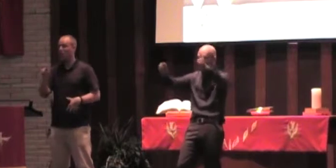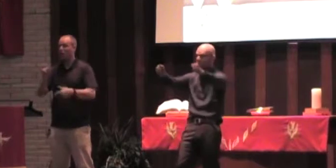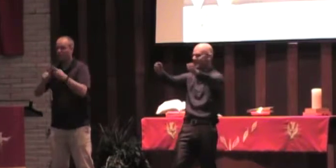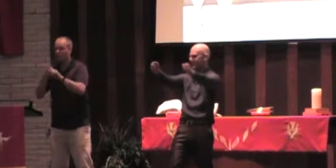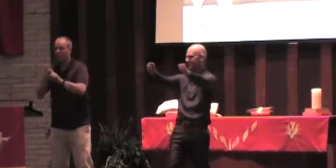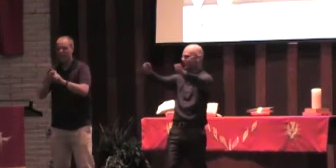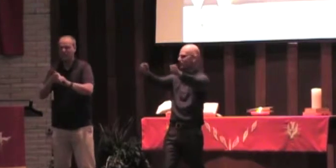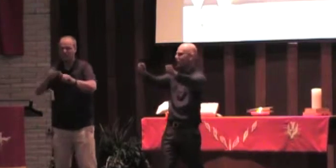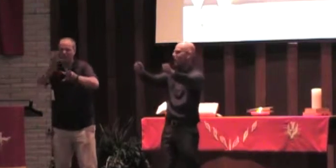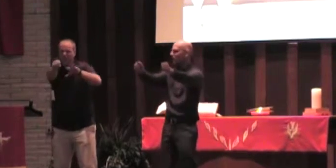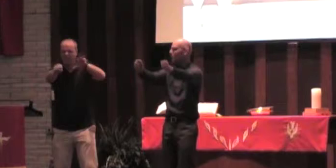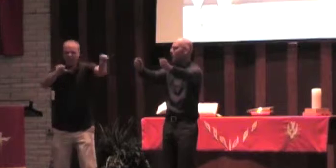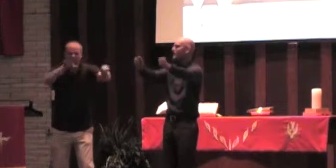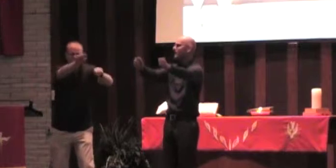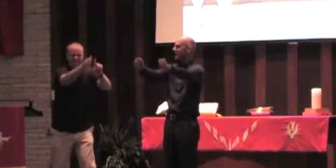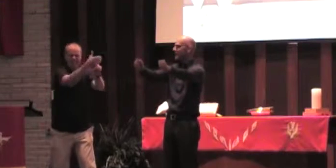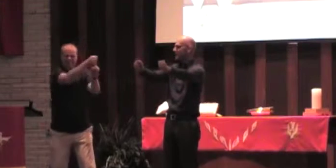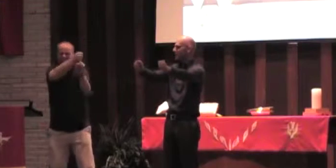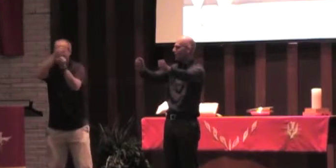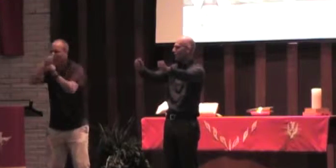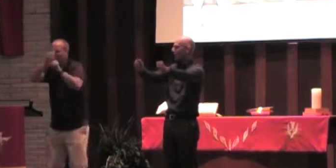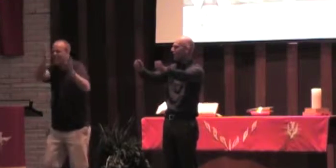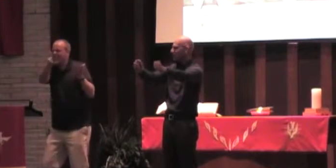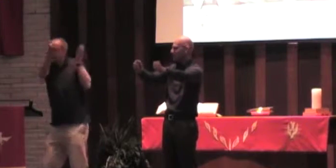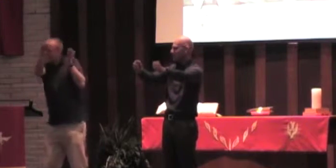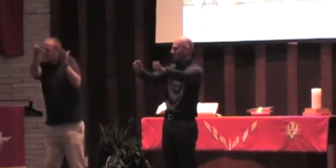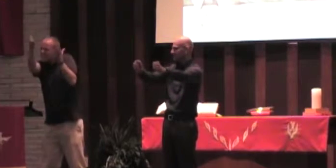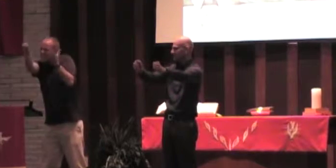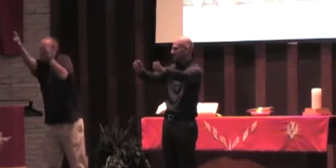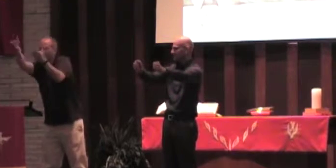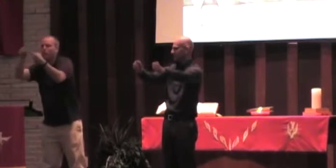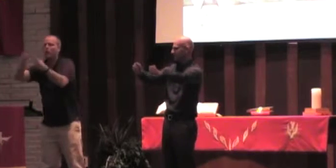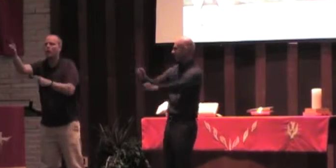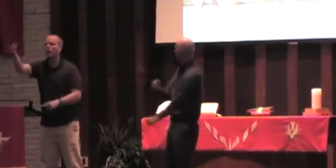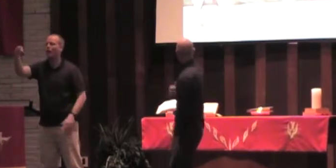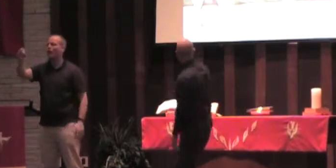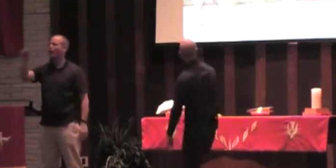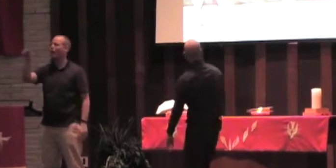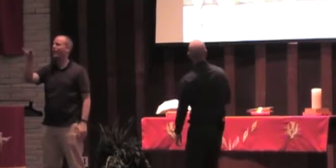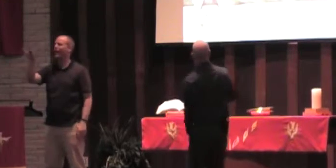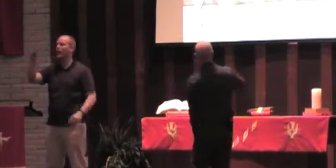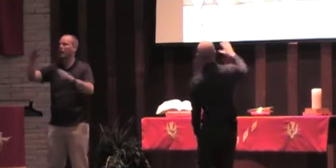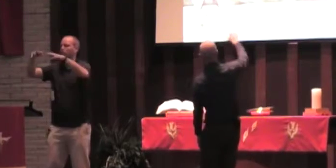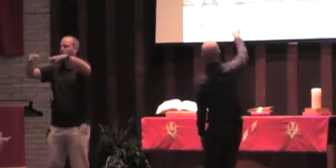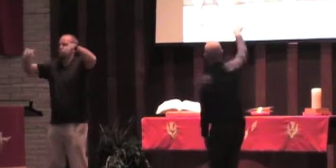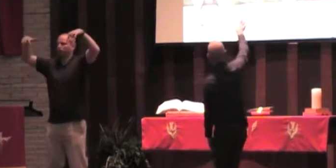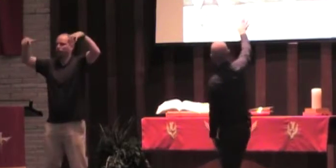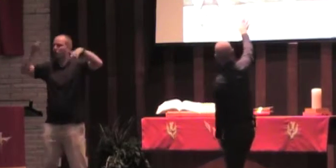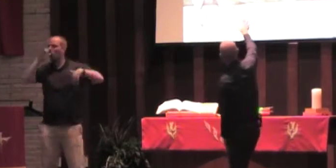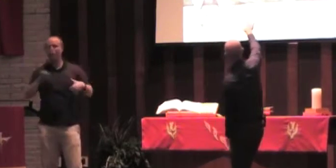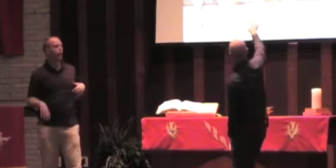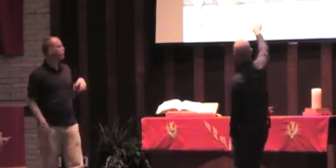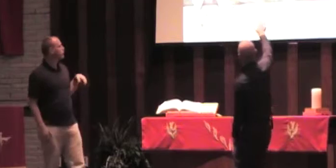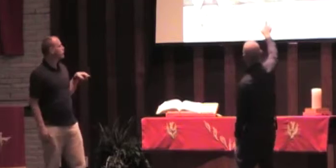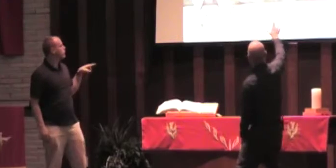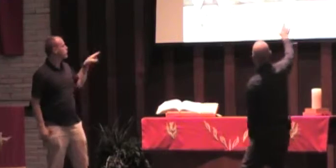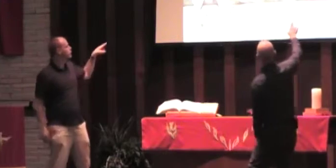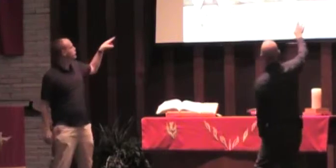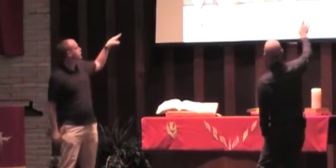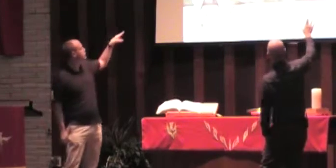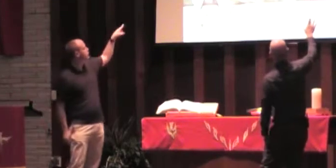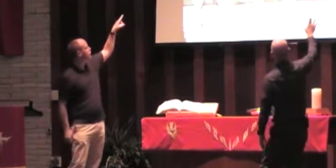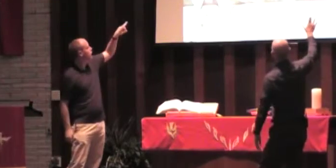and carry them to the local Palladium or Colosseum. Now you can see here, this is the archaeological